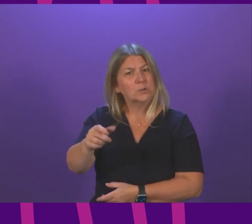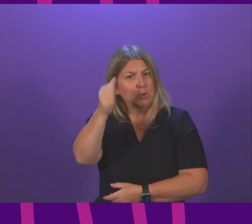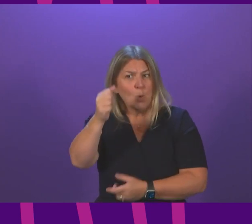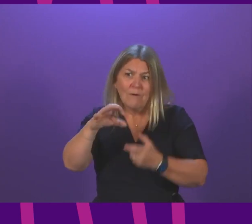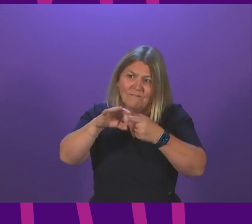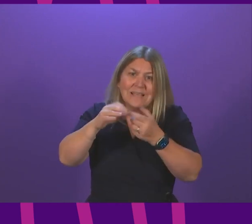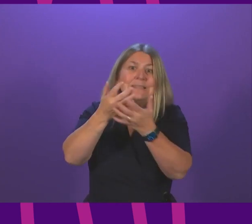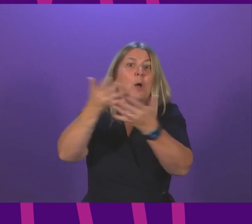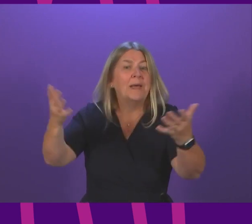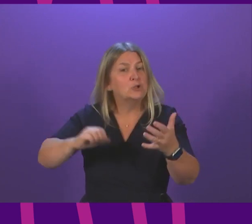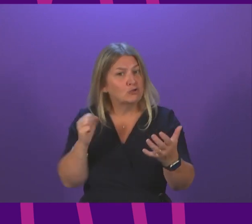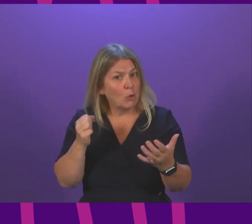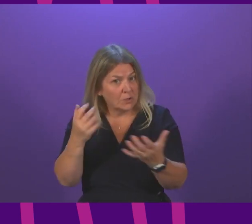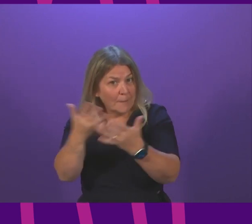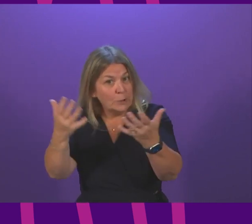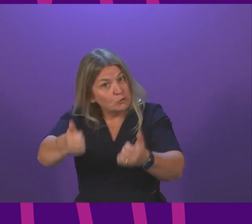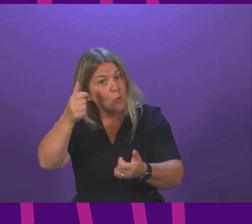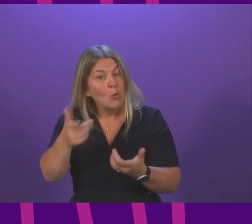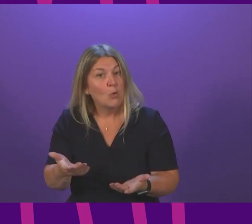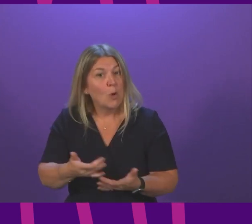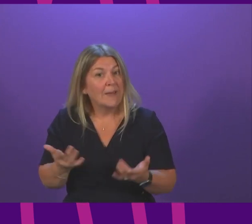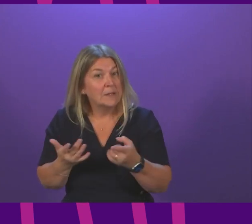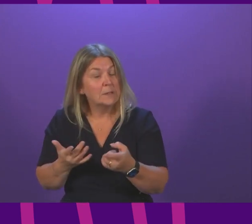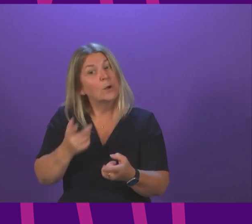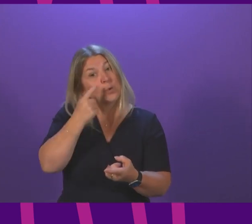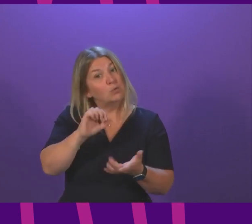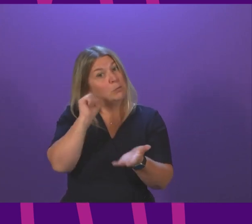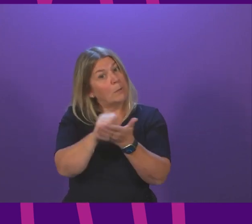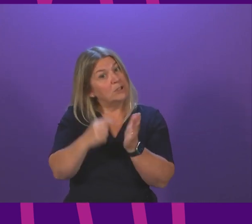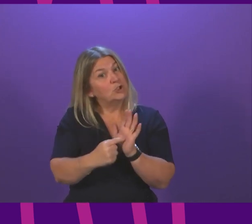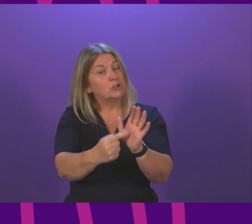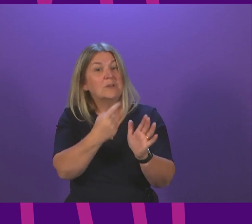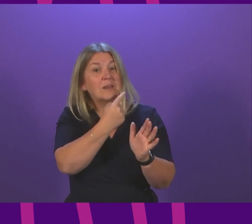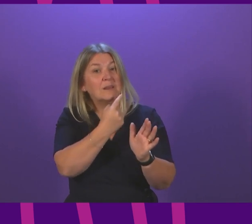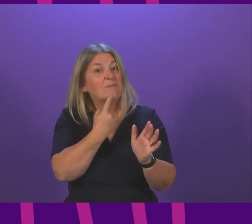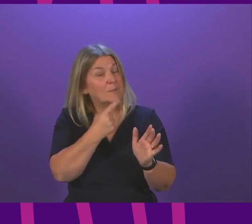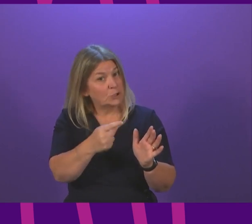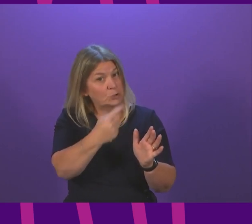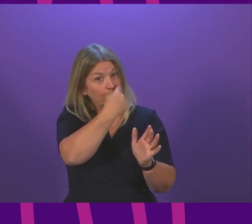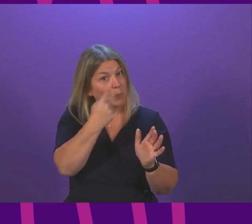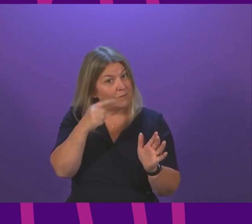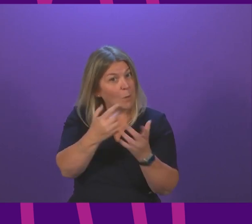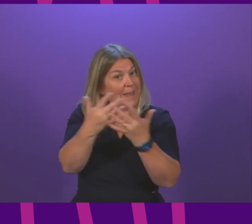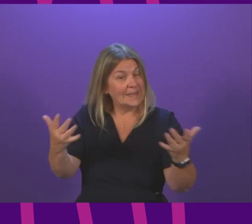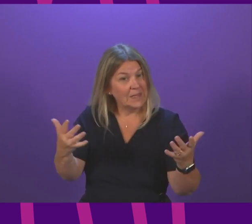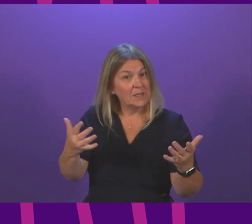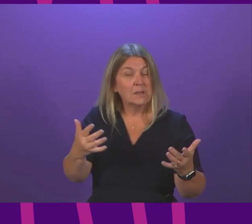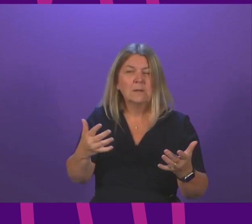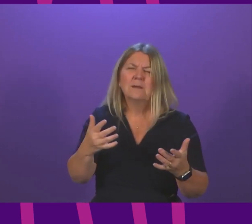currently in social care in Scotland whether the government will commit to publishing this information what action the Scottish government is taking to